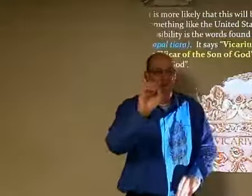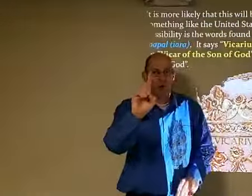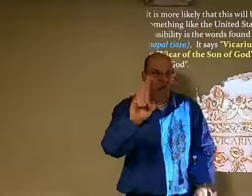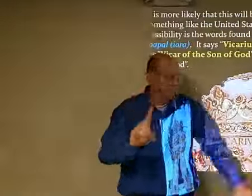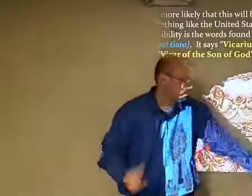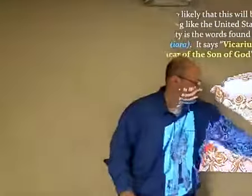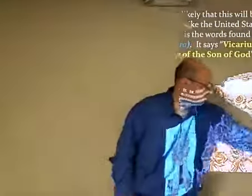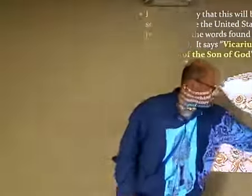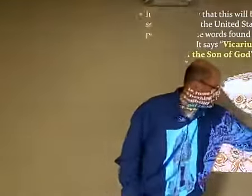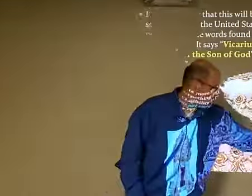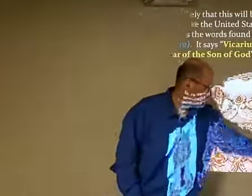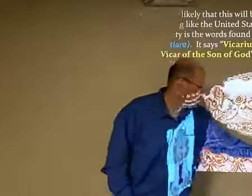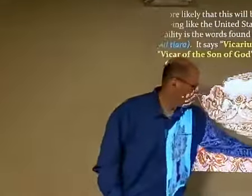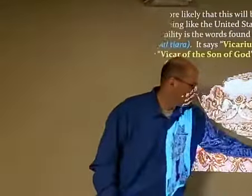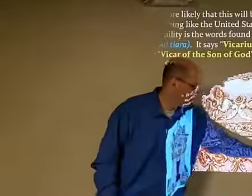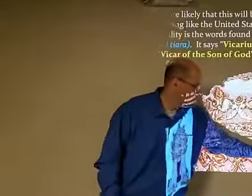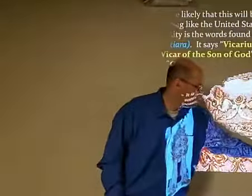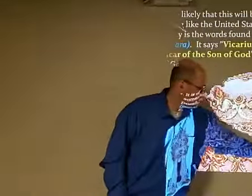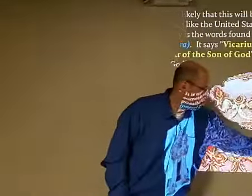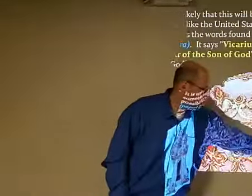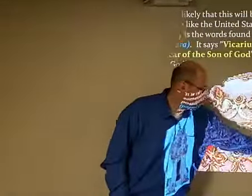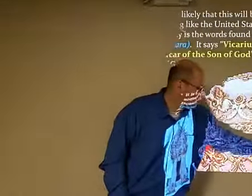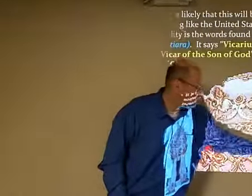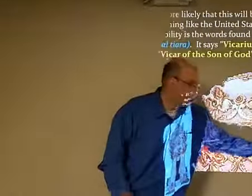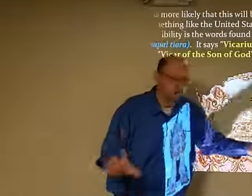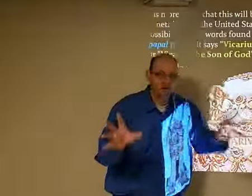value and a number with these letters